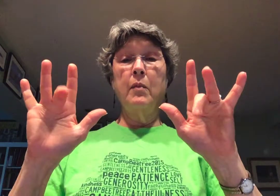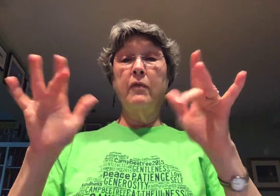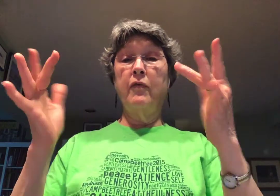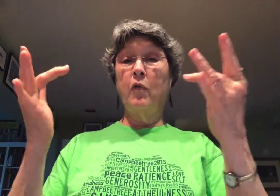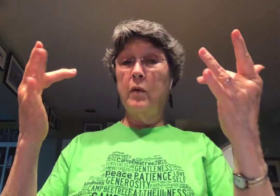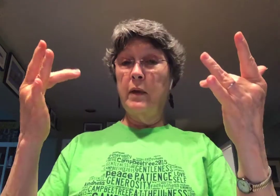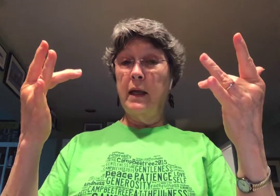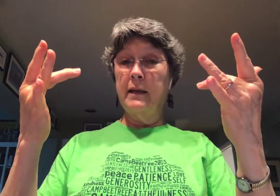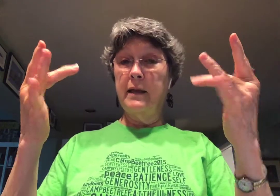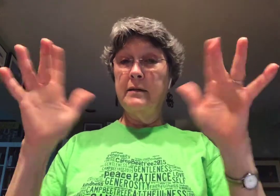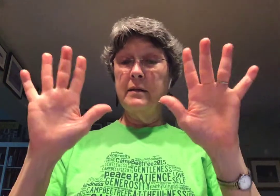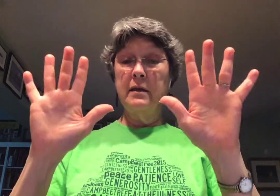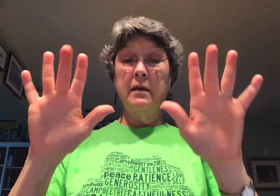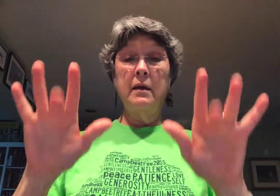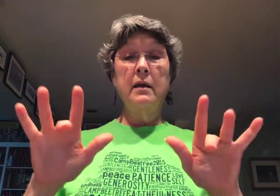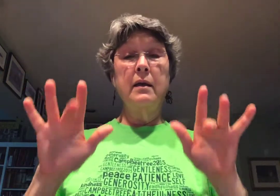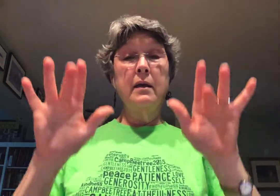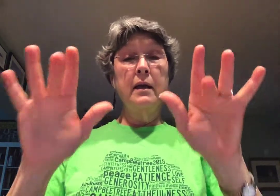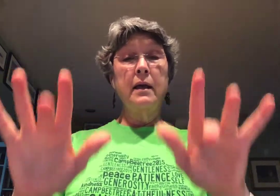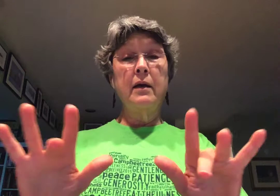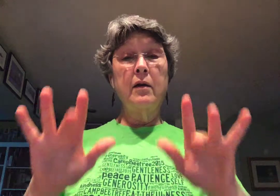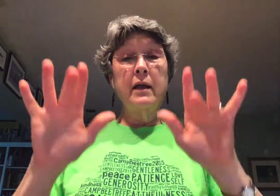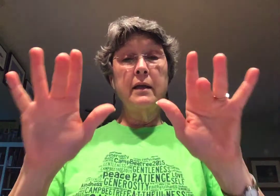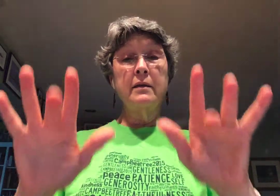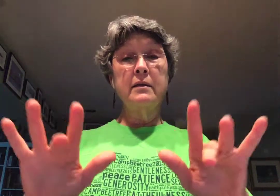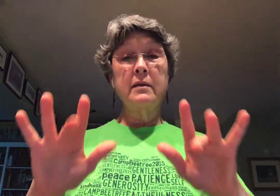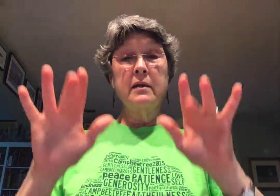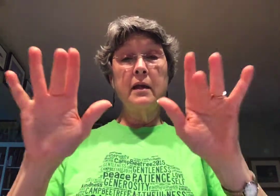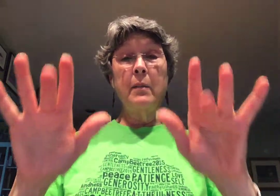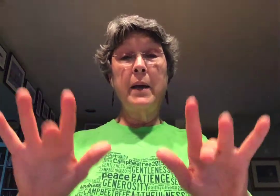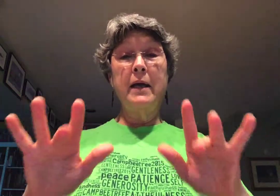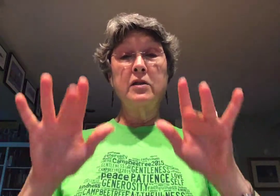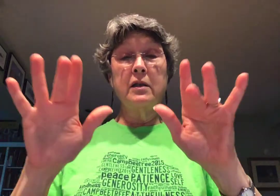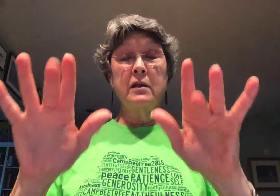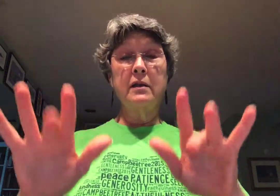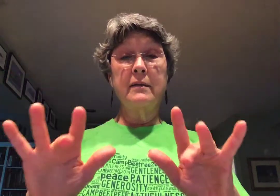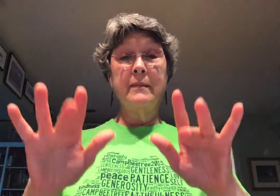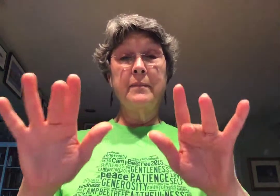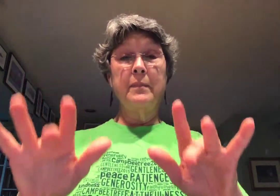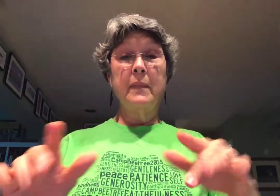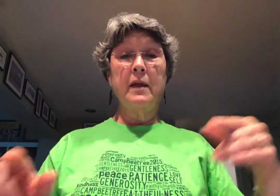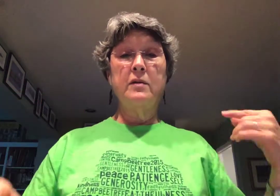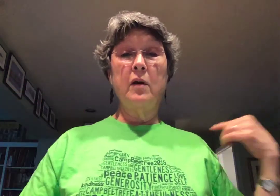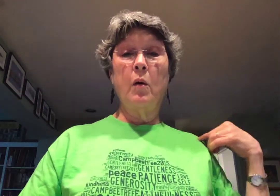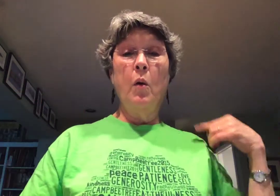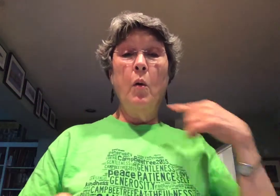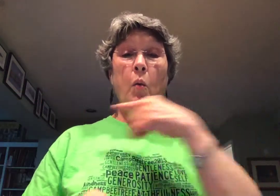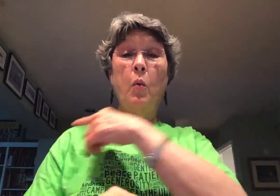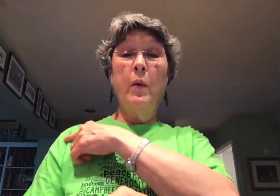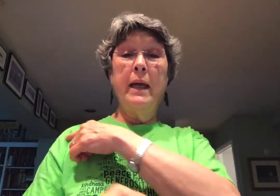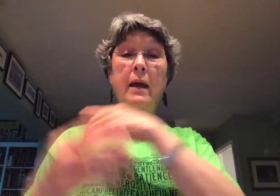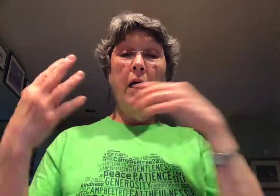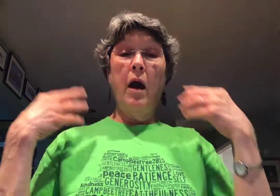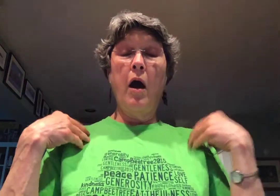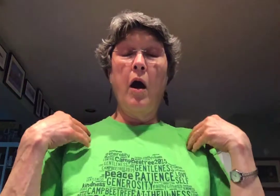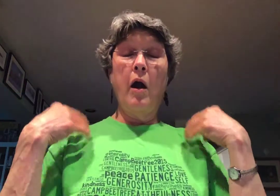move it forward like this. And go like this. Compassion. So we are